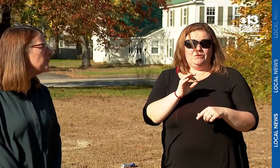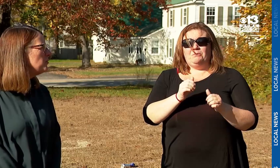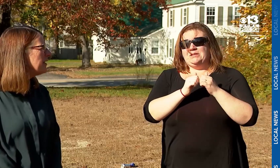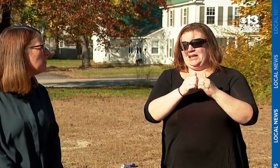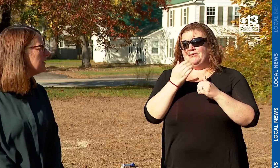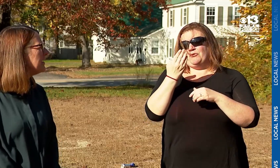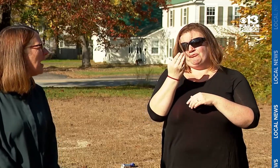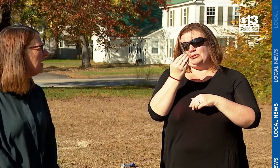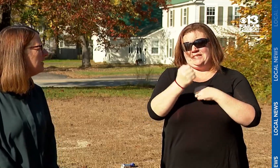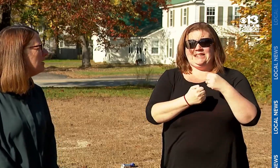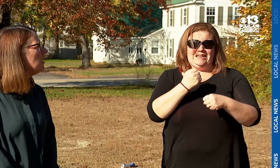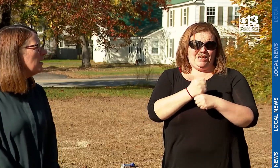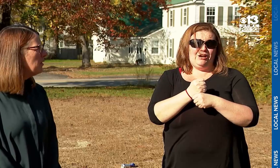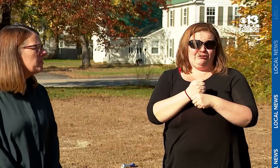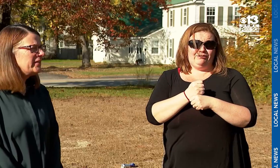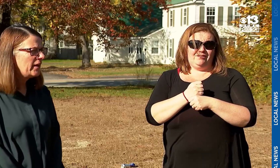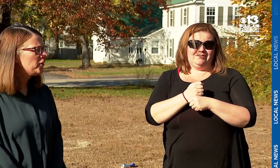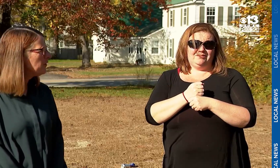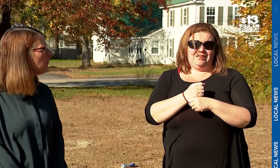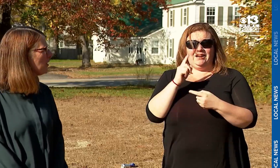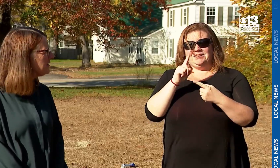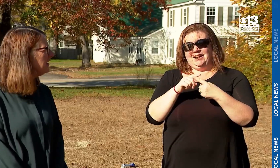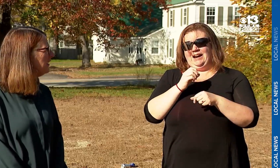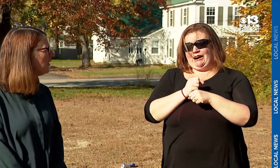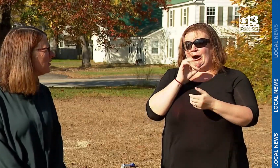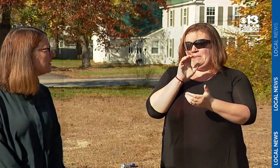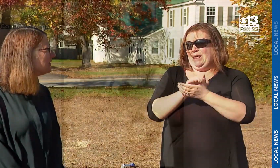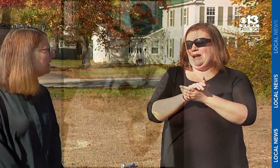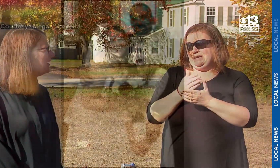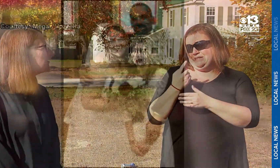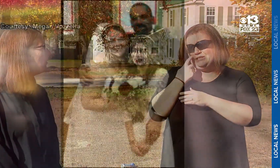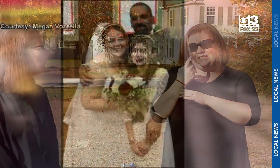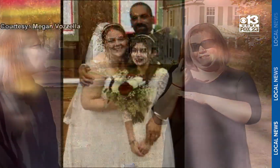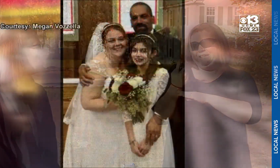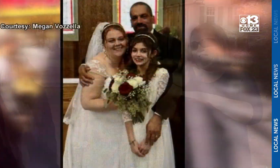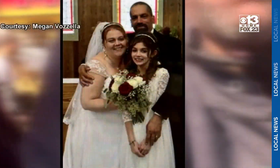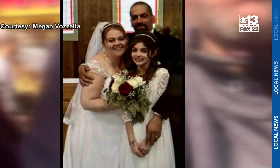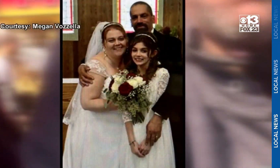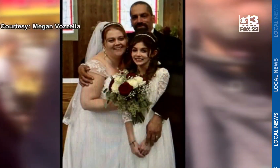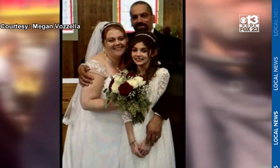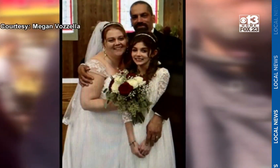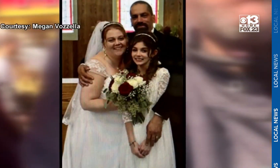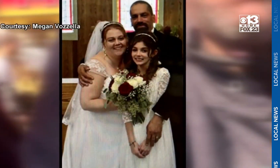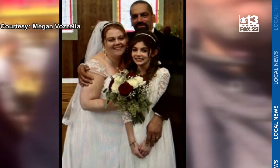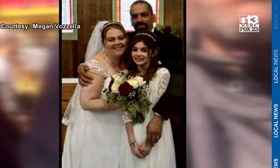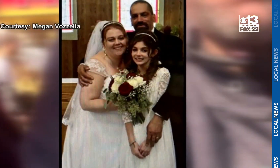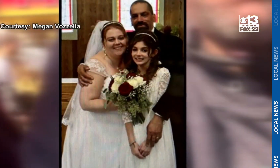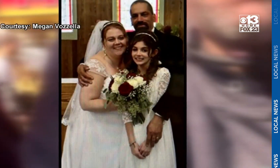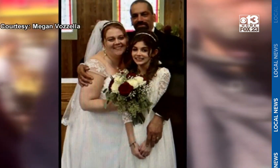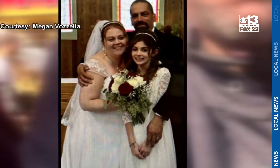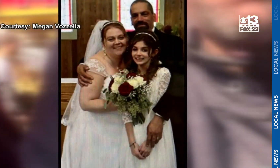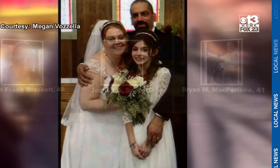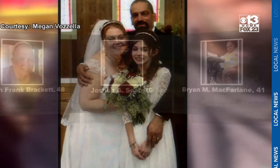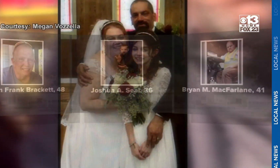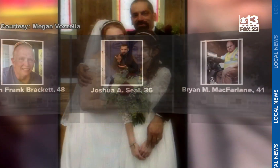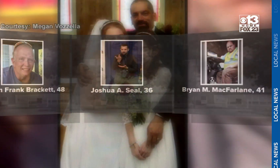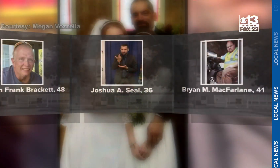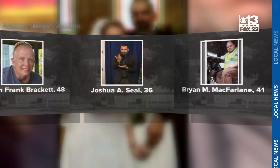who struggled to remain informed was Megan Vozella. She lost her husband, Steve Vozella, also a part of the deaf community. Among